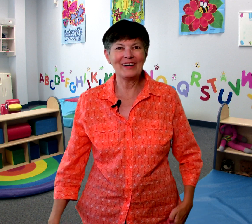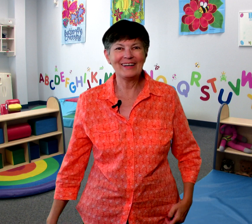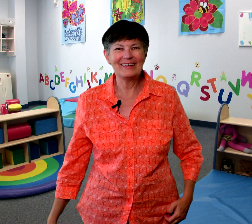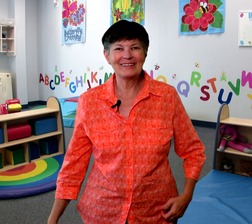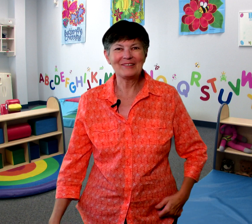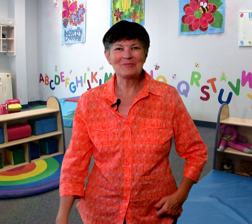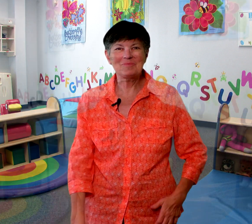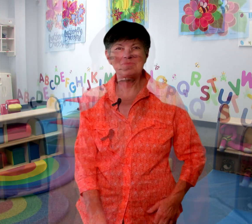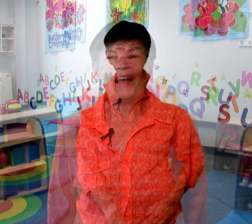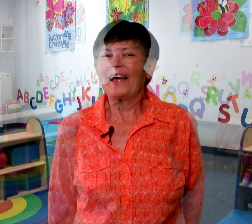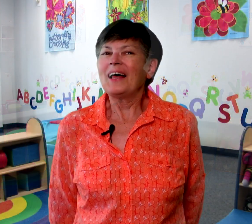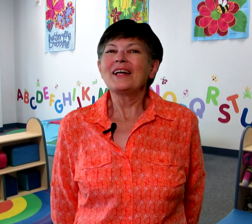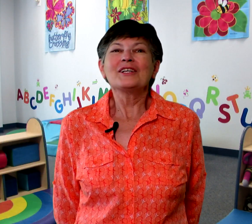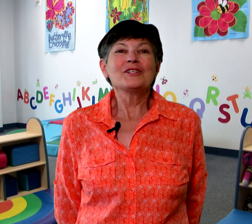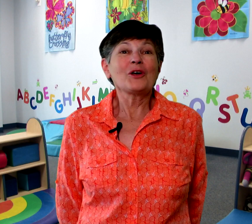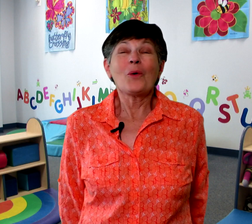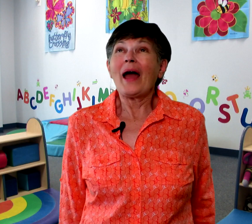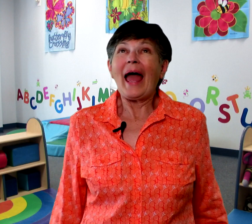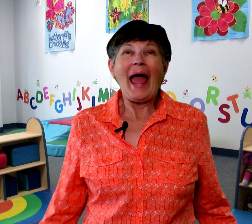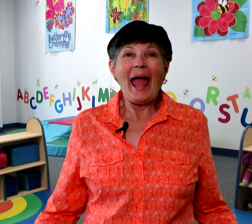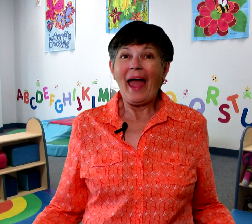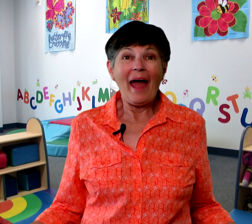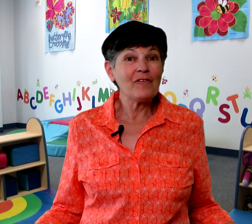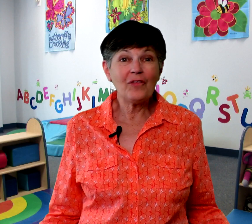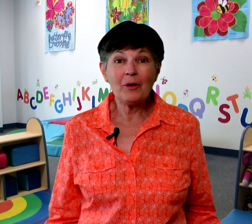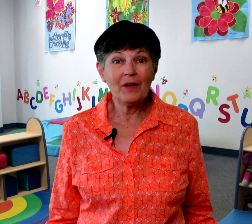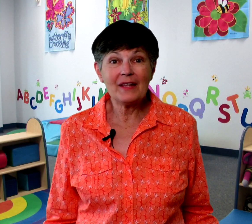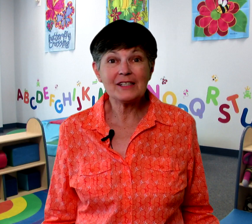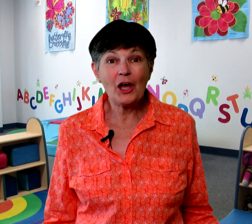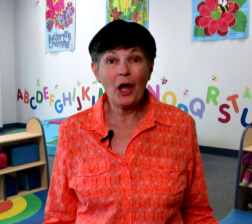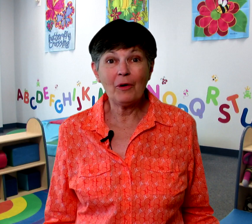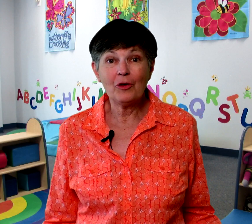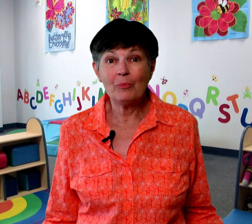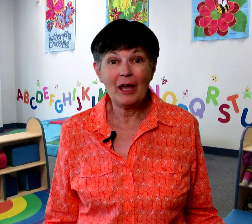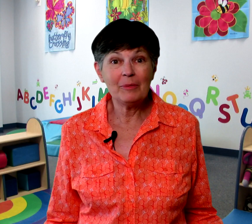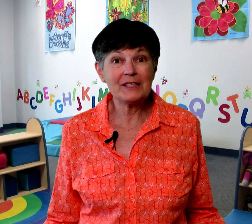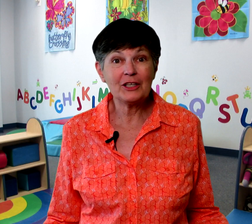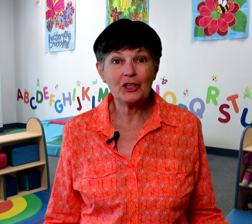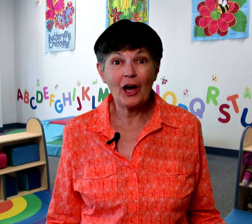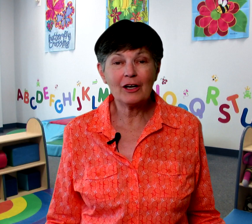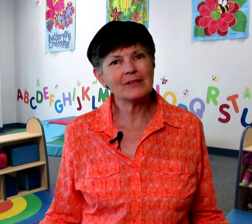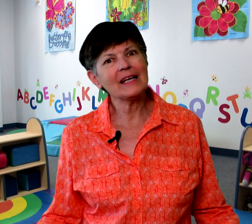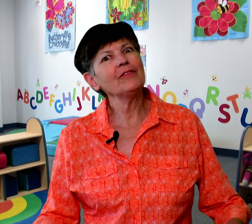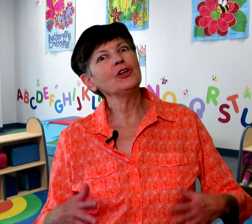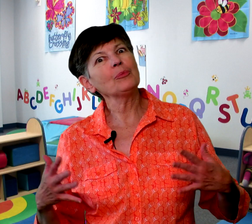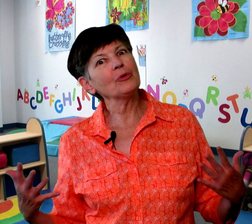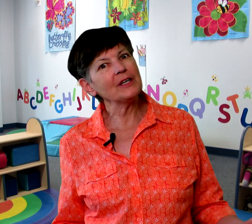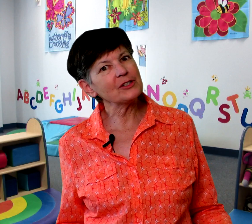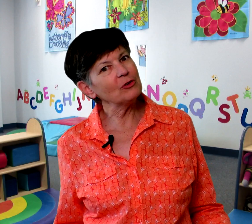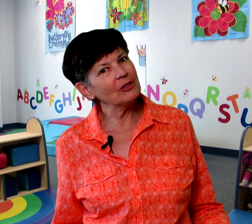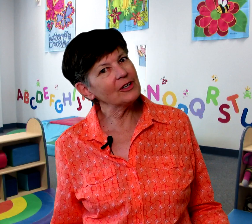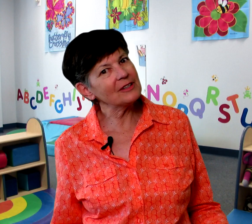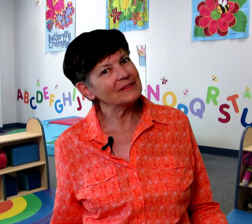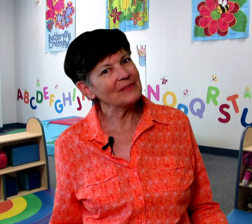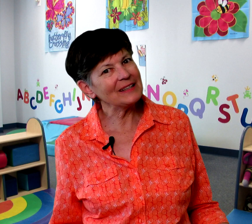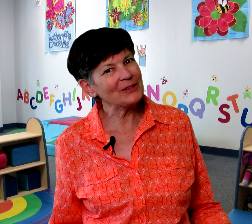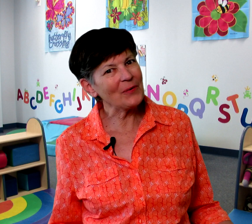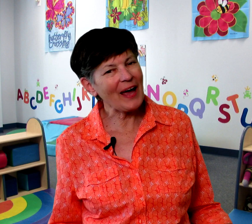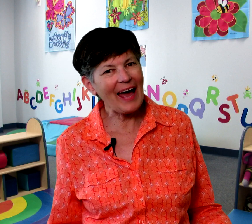so have fun with this song with your babies and toddlers even your preschoolers it's okay